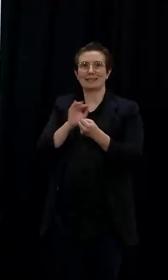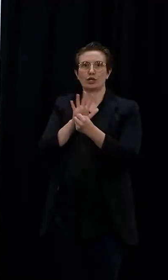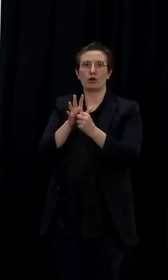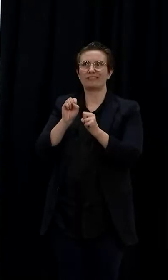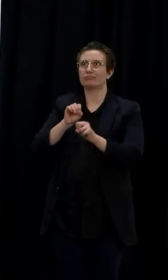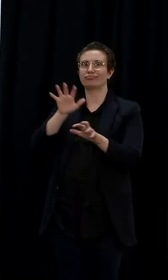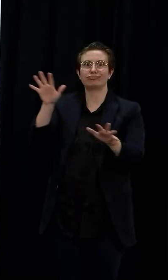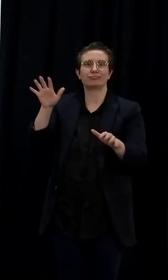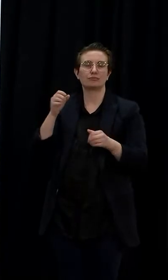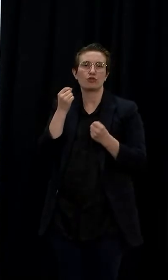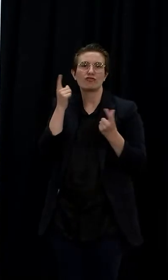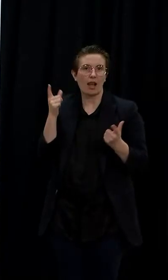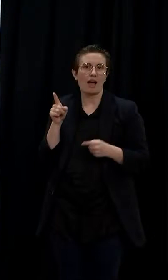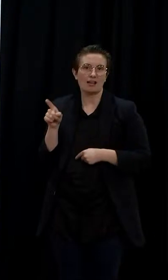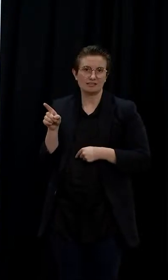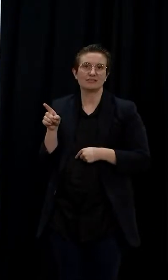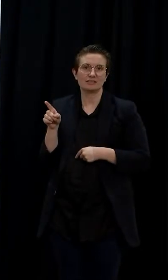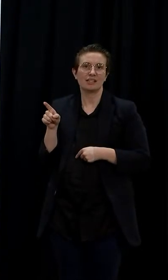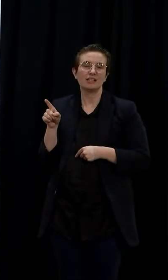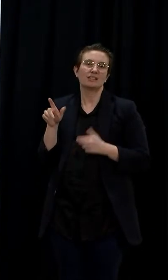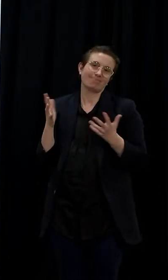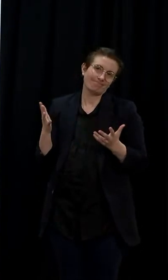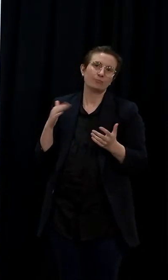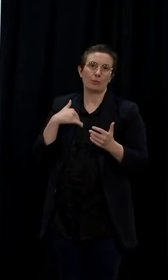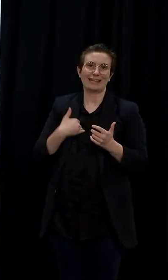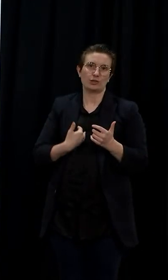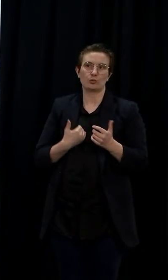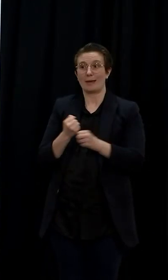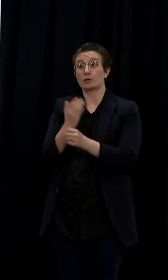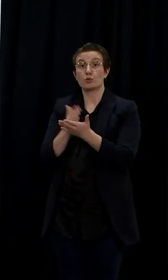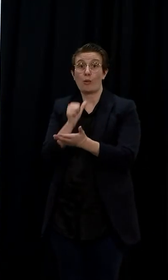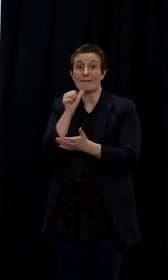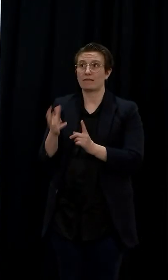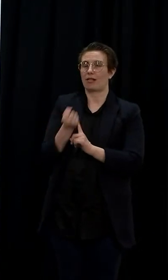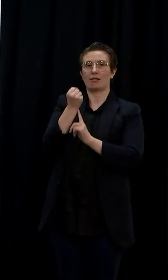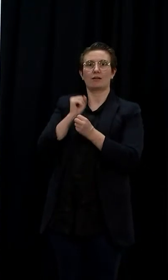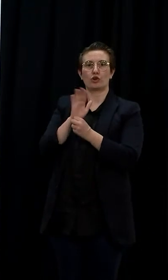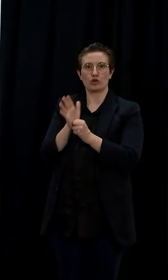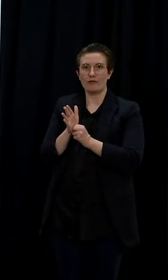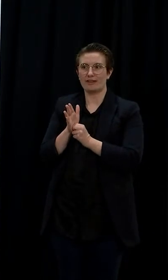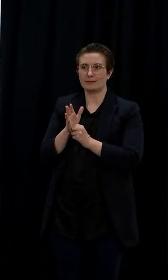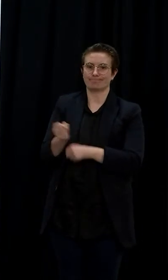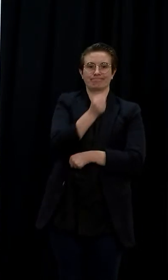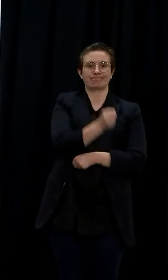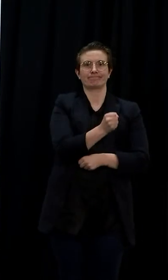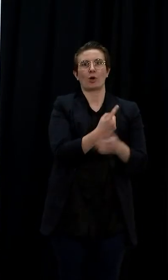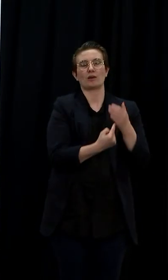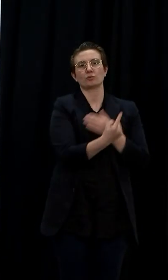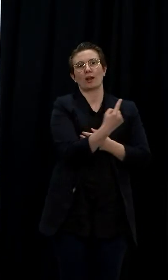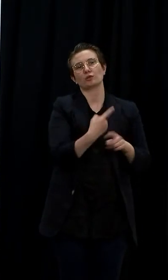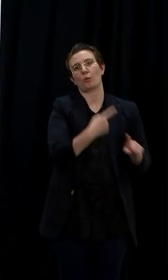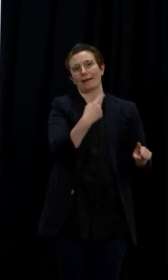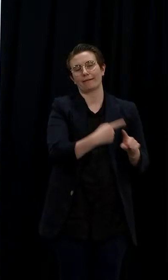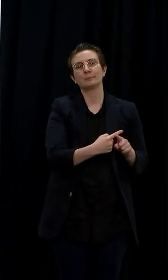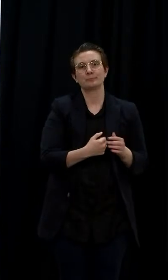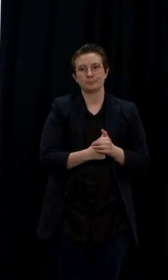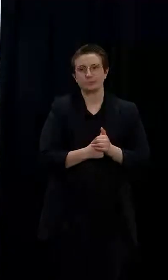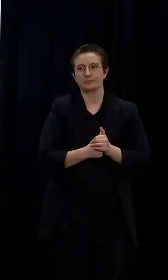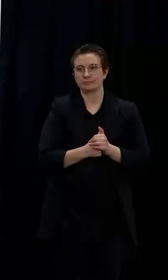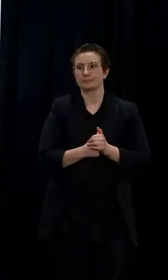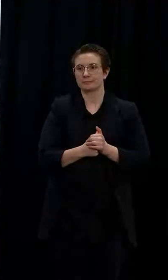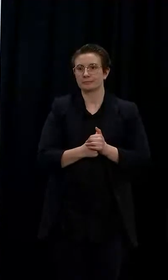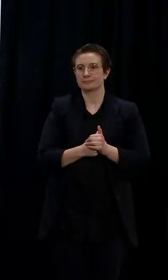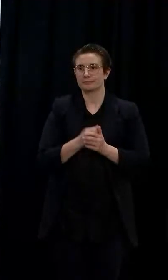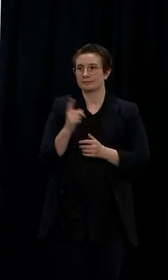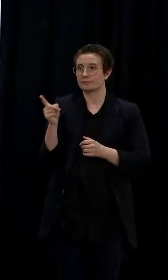as possible. So nothing yet, but our public health team are analyzing everything very carefully. I'll come to back